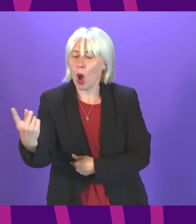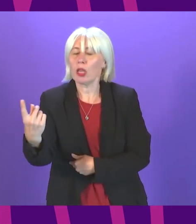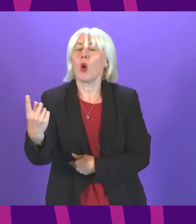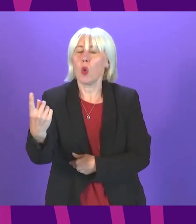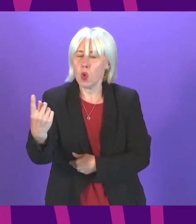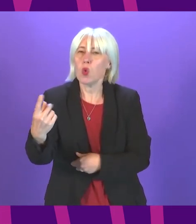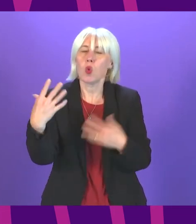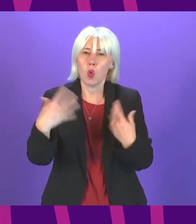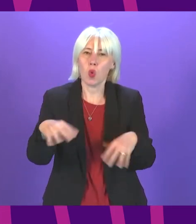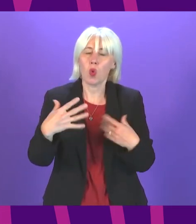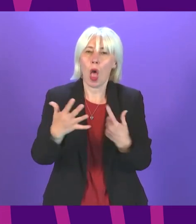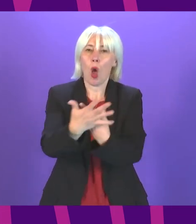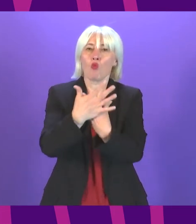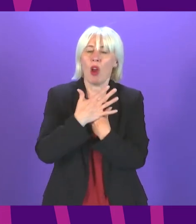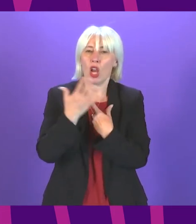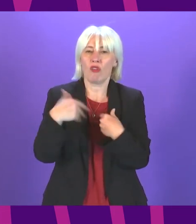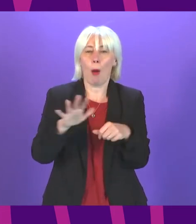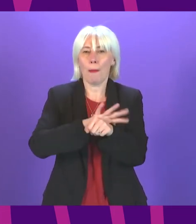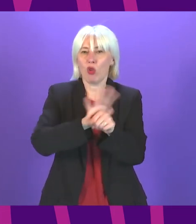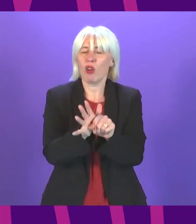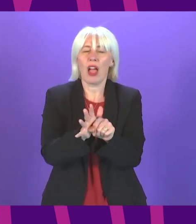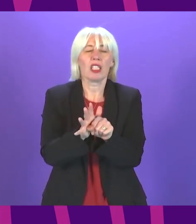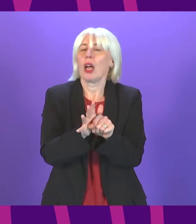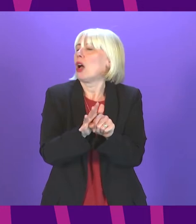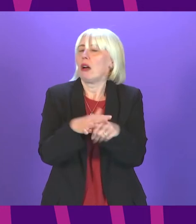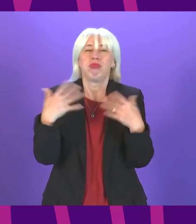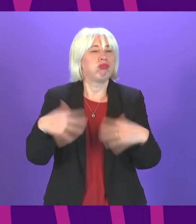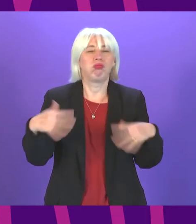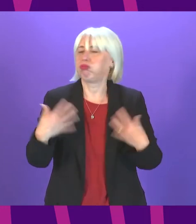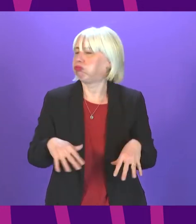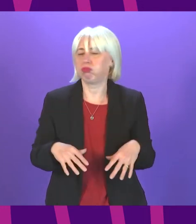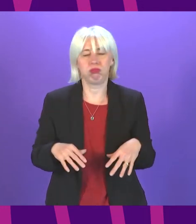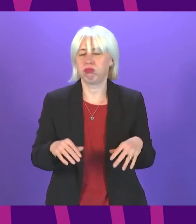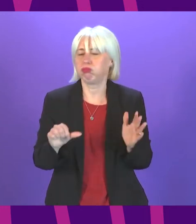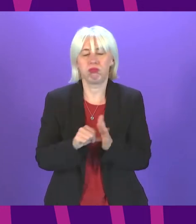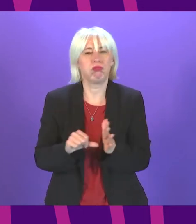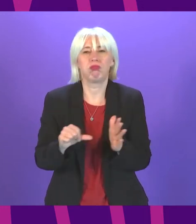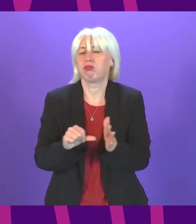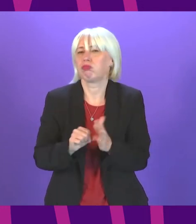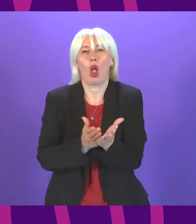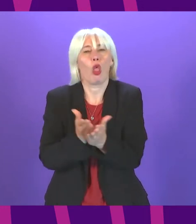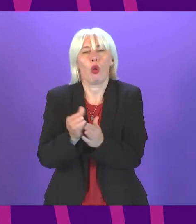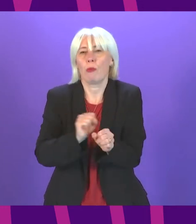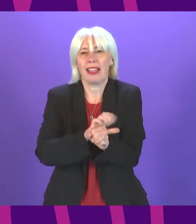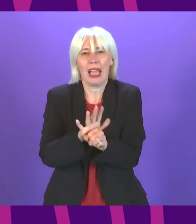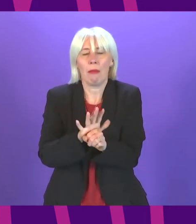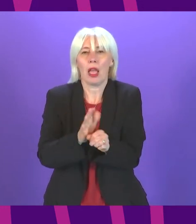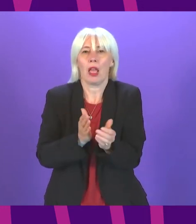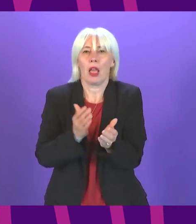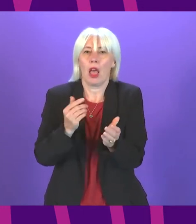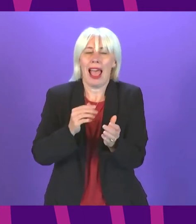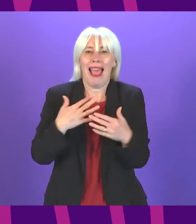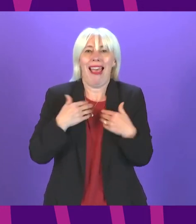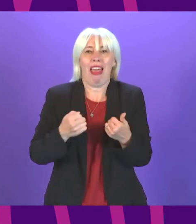forth by the pandemic has exasperated these challenges throughout the pandemic health workers across